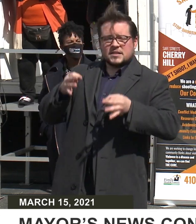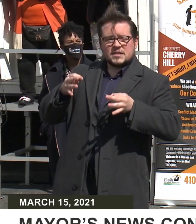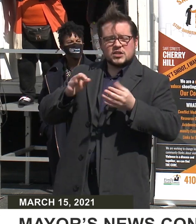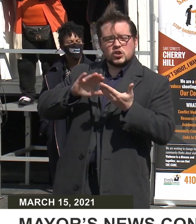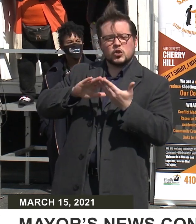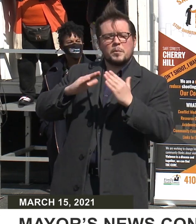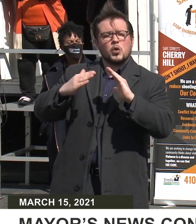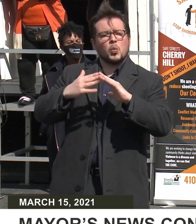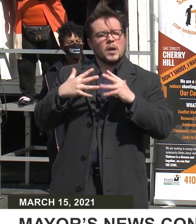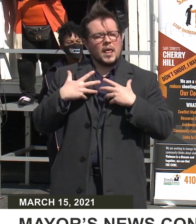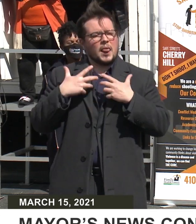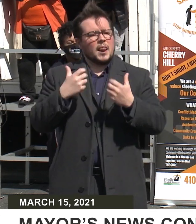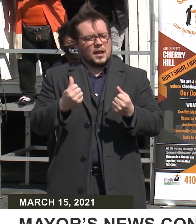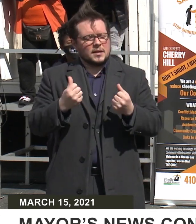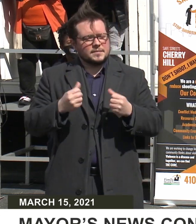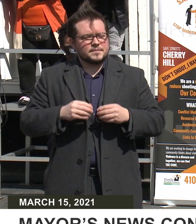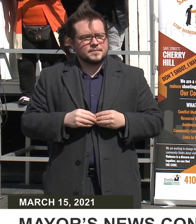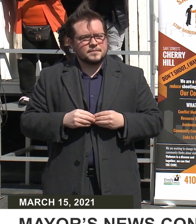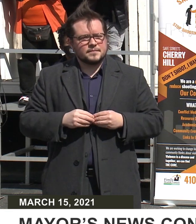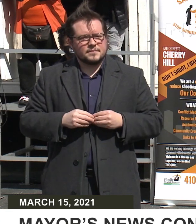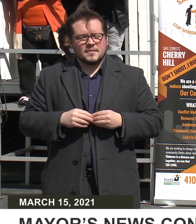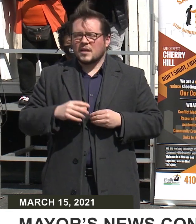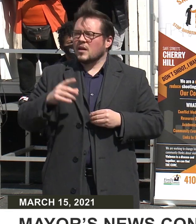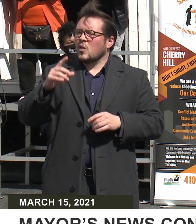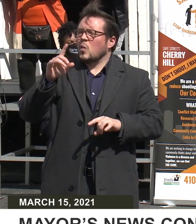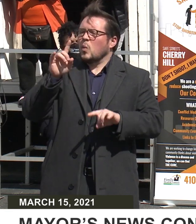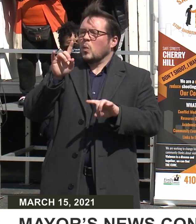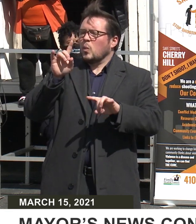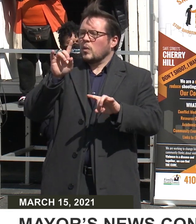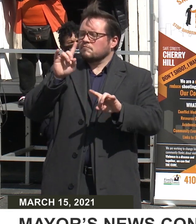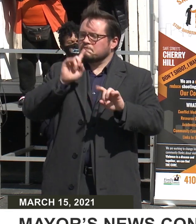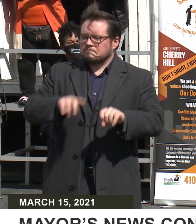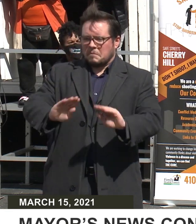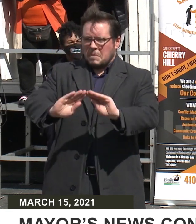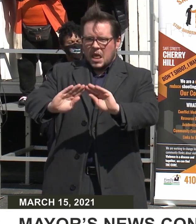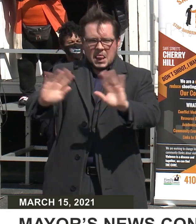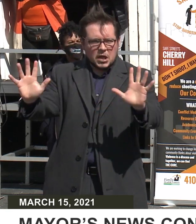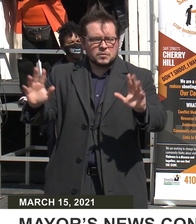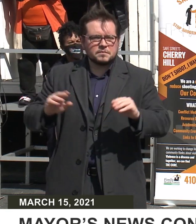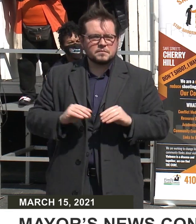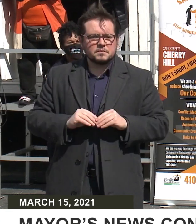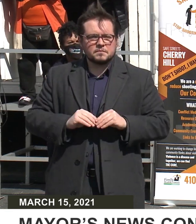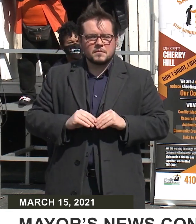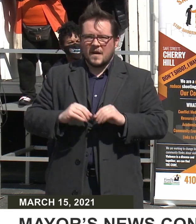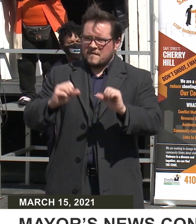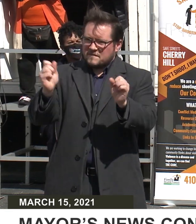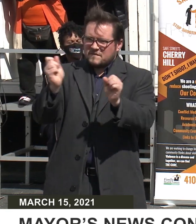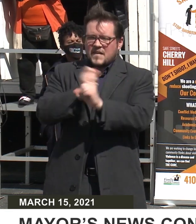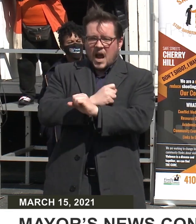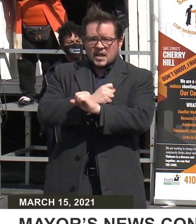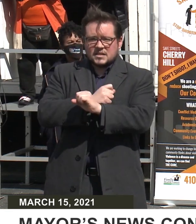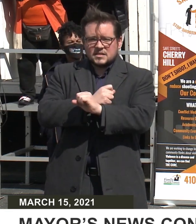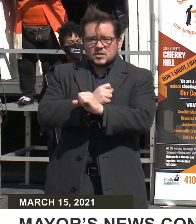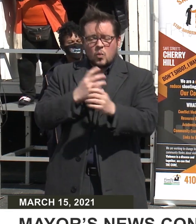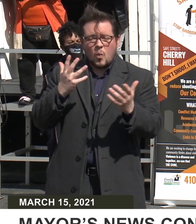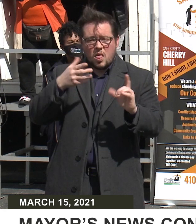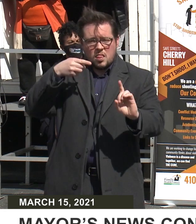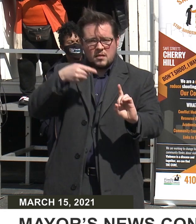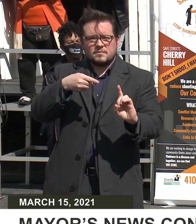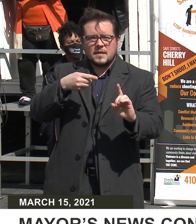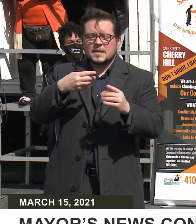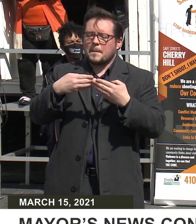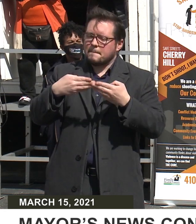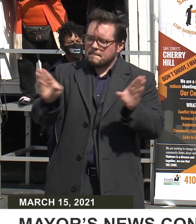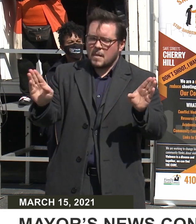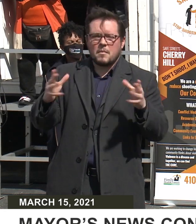and reentry. Let's not mince any words. Violence is a public health issue.